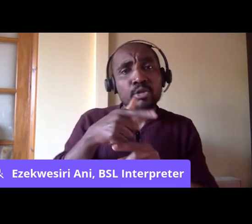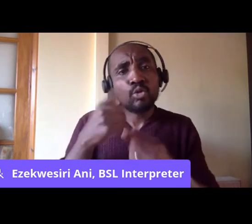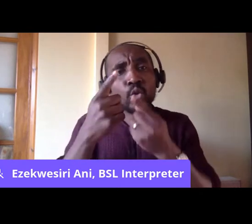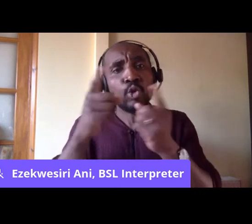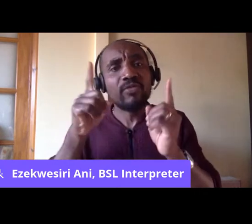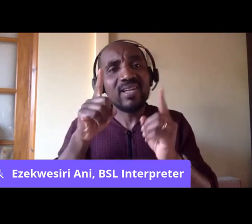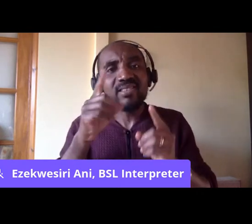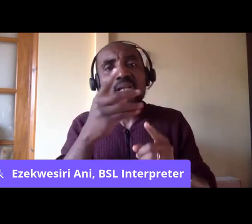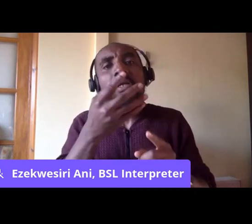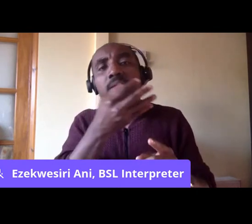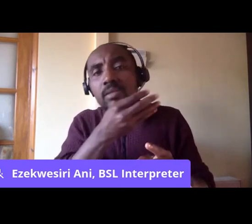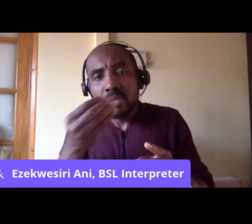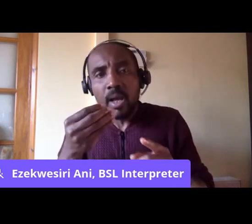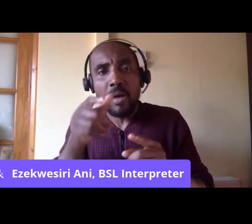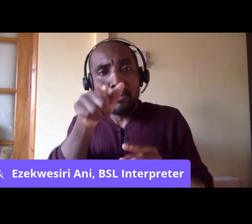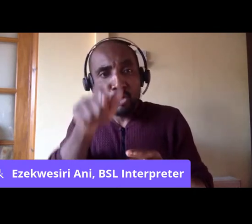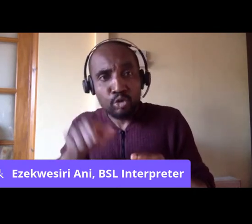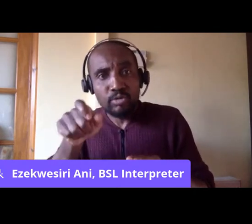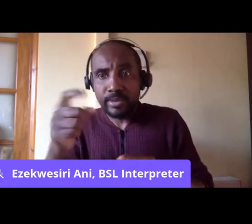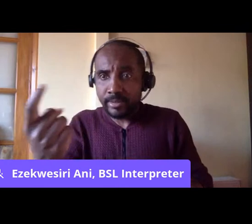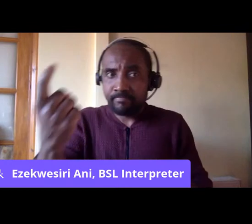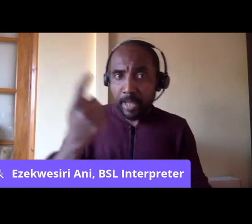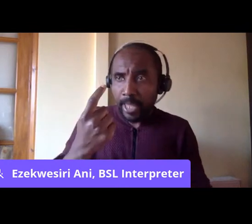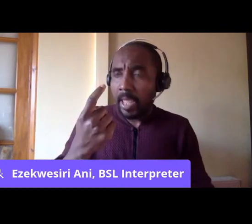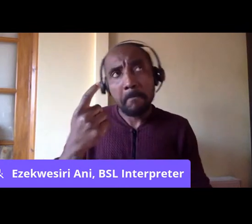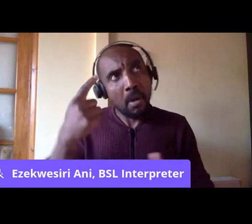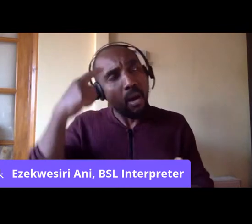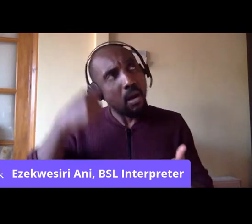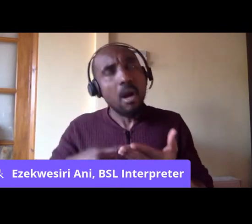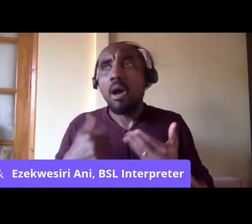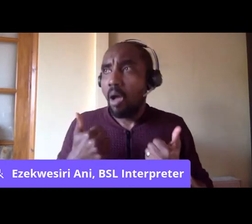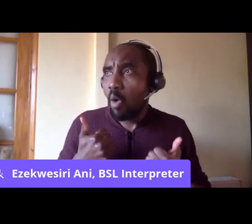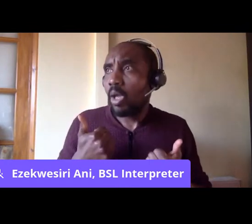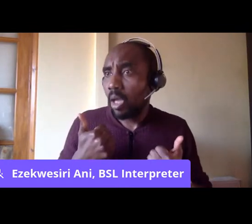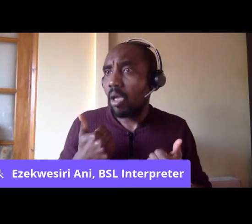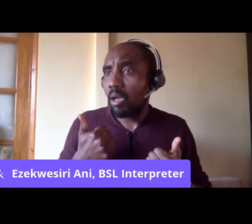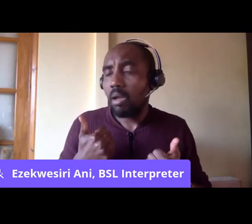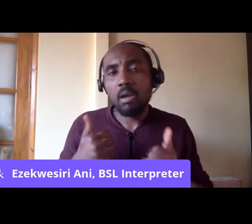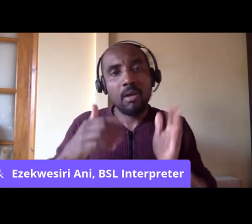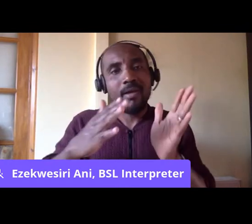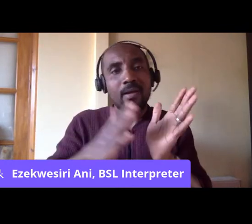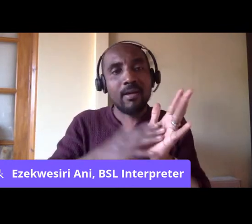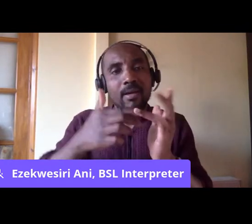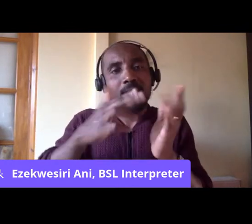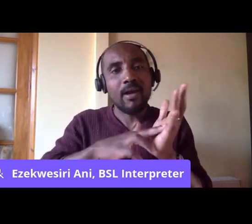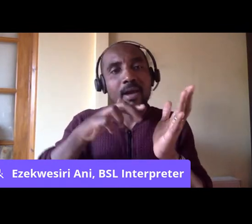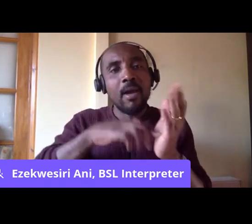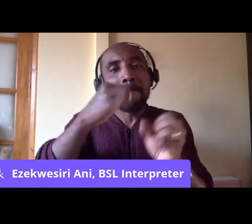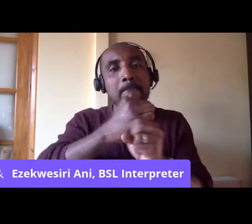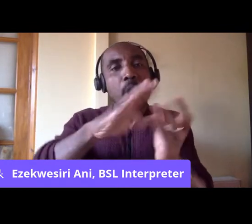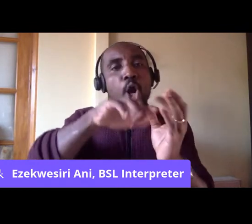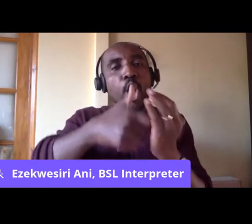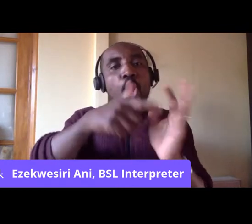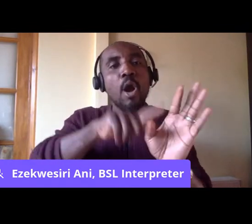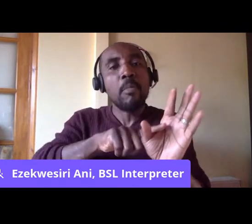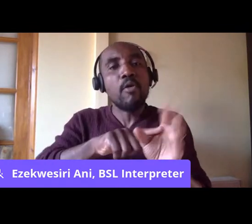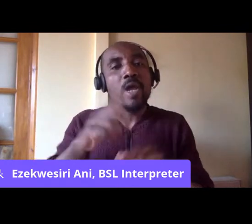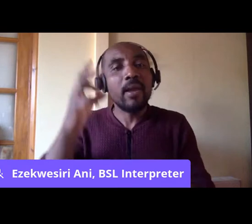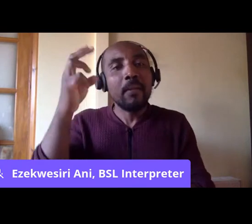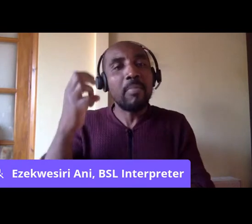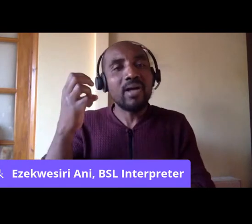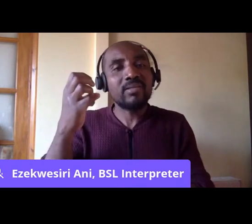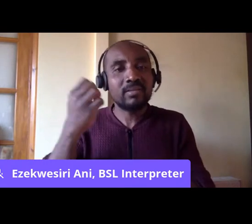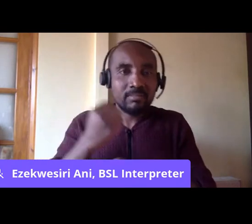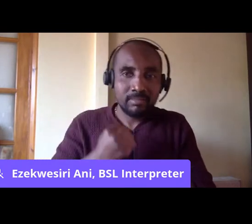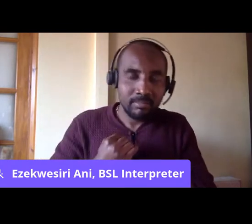support people who decided, inspired by the Montgomery bus boycott of 1955, and this is